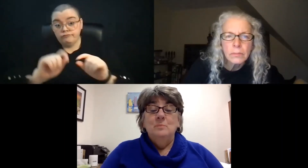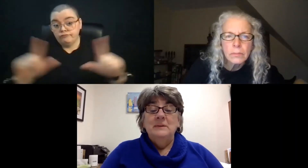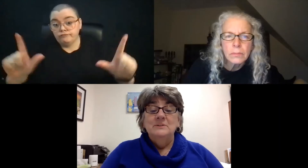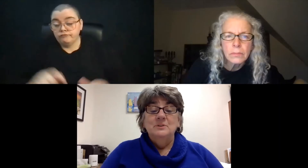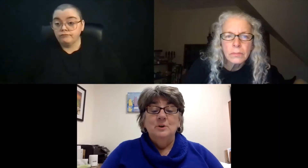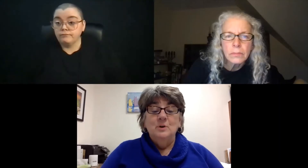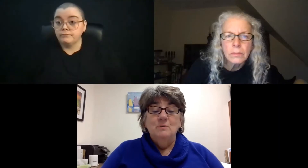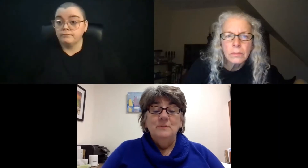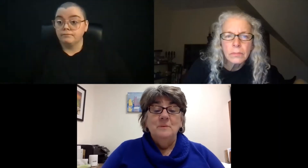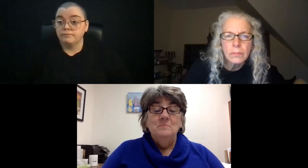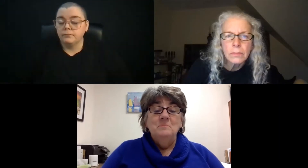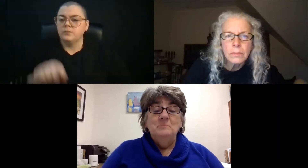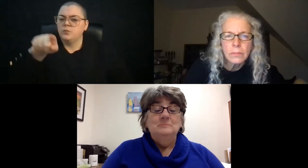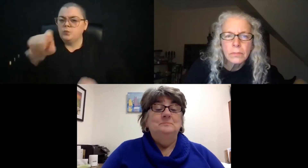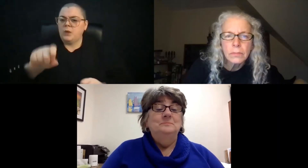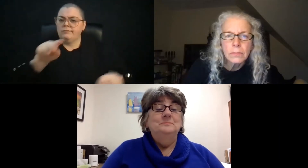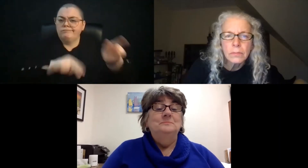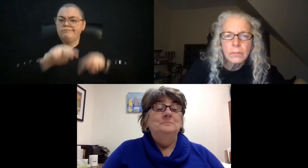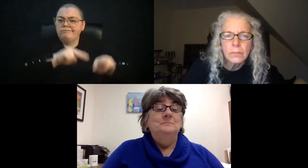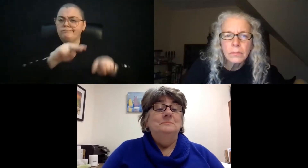Give you a minute to look over them.